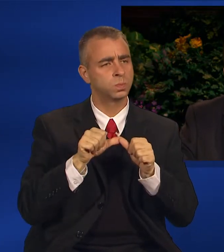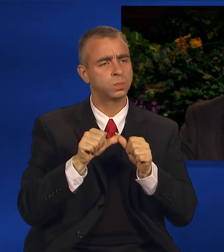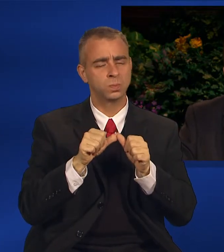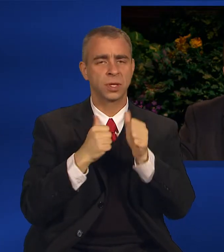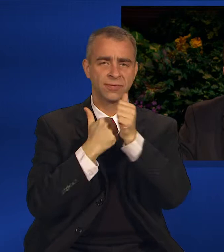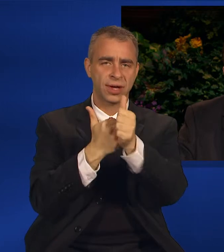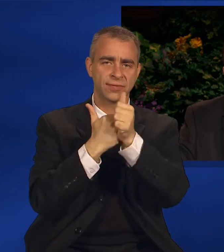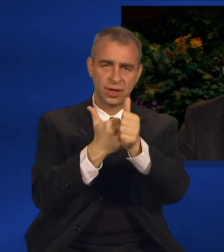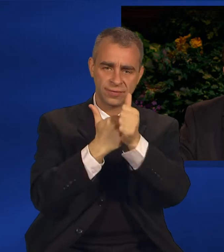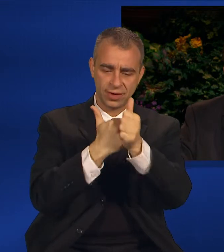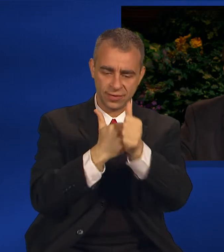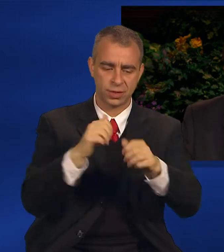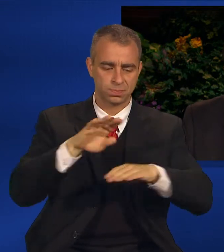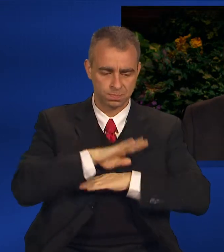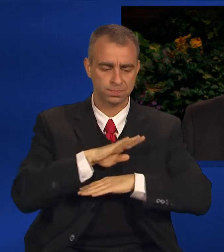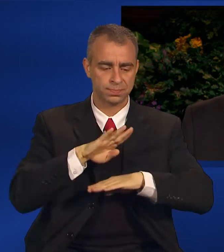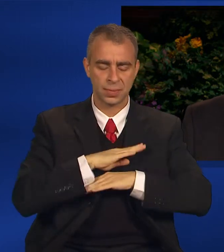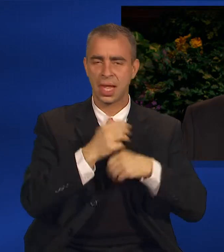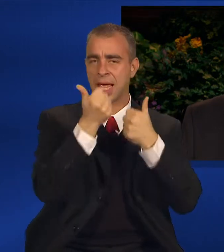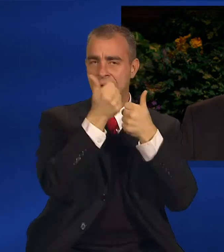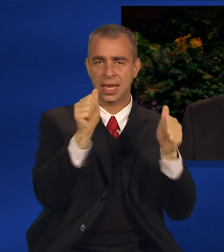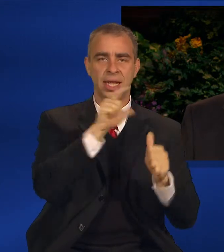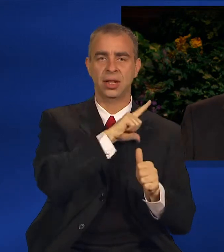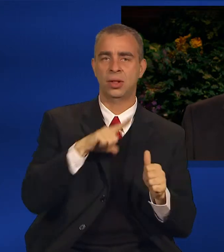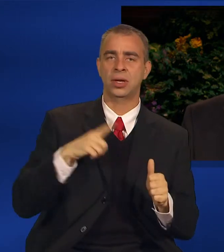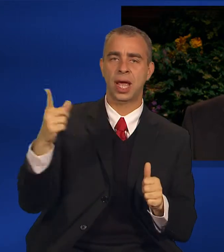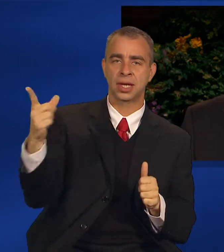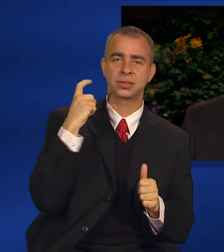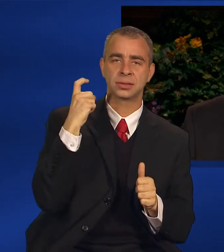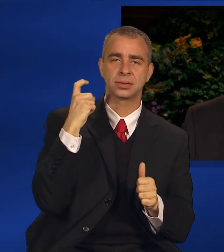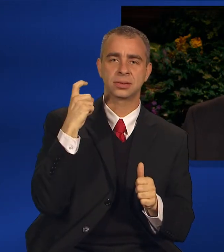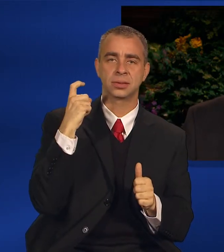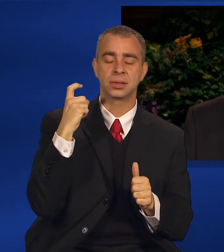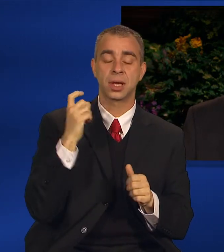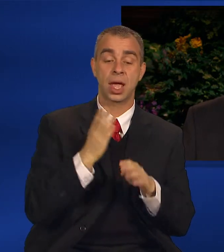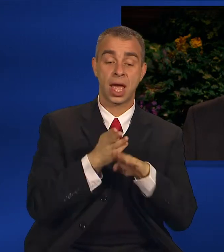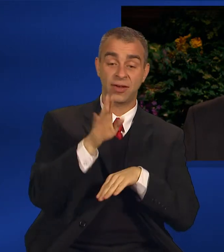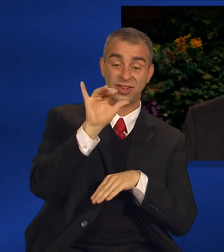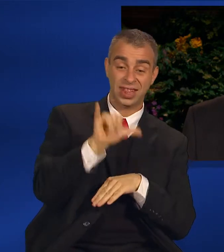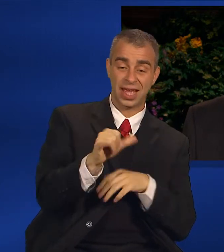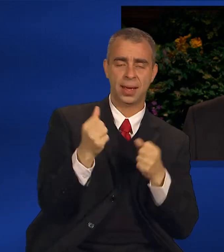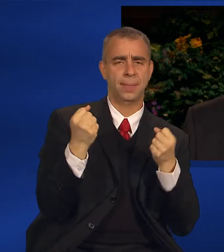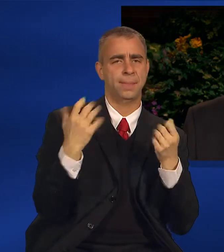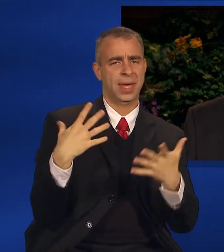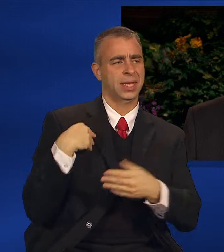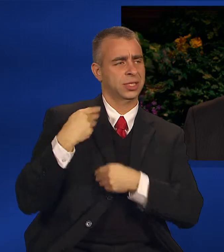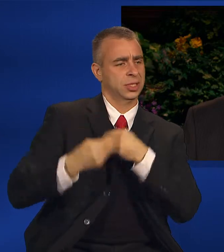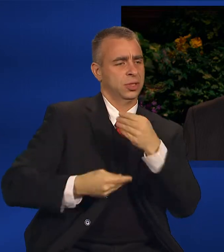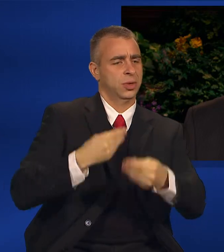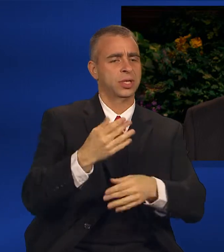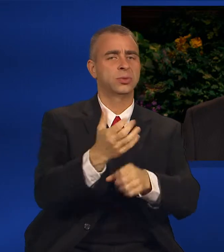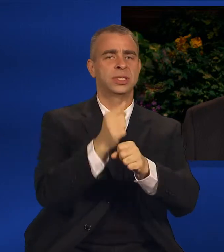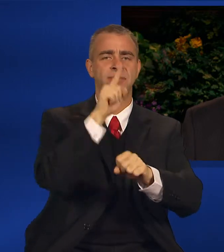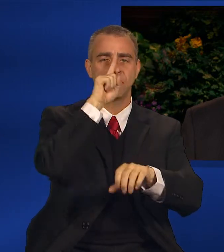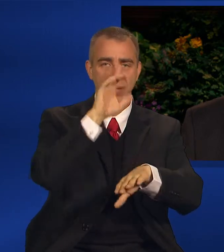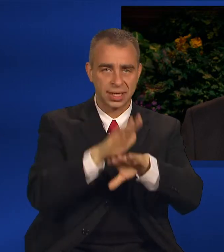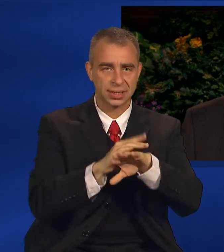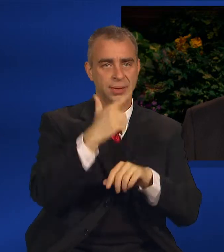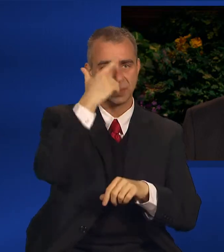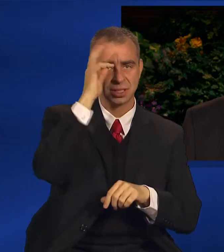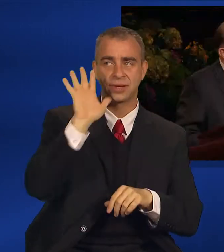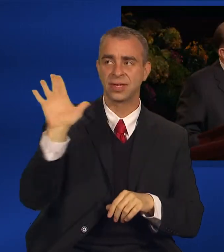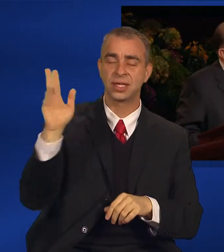the Lord asked of him. Untold generations have been blessed as a result.